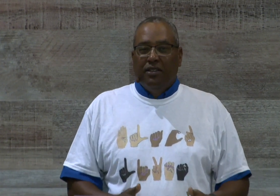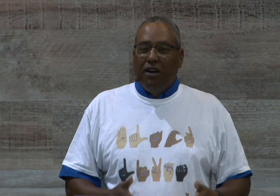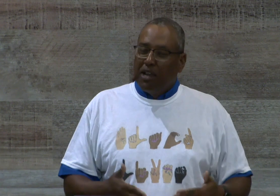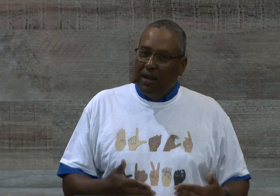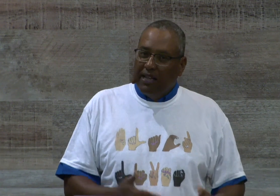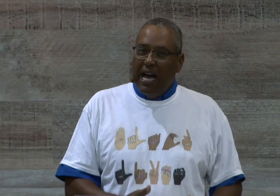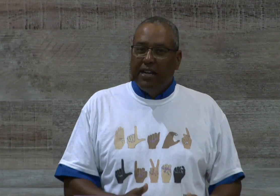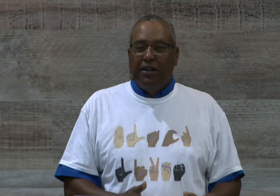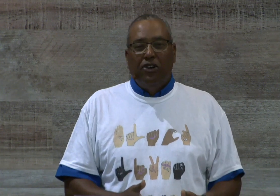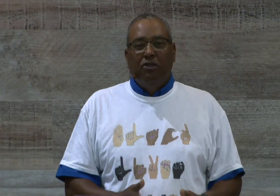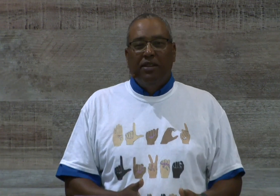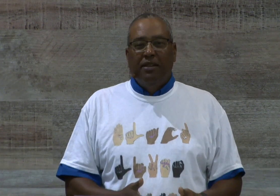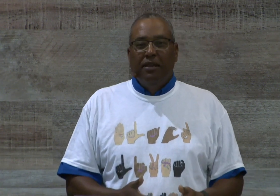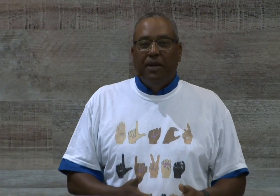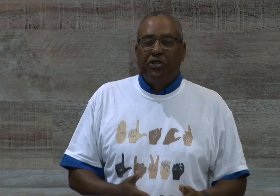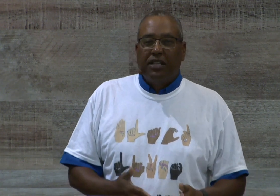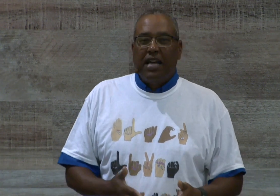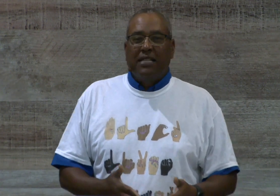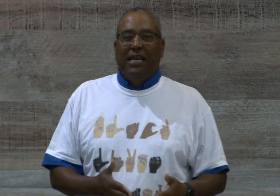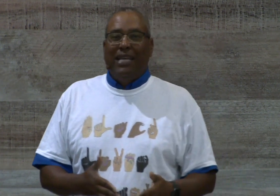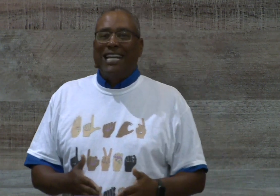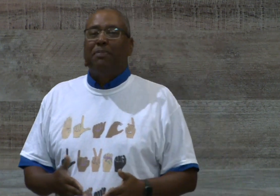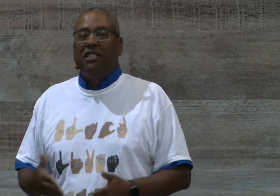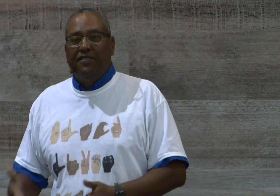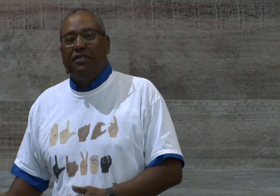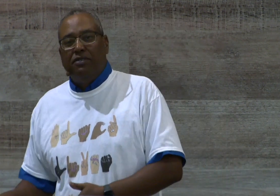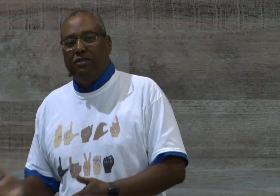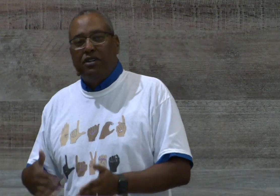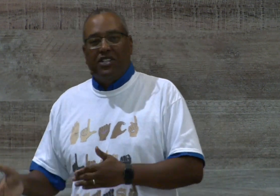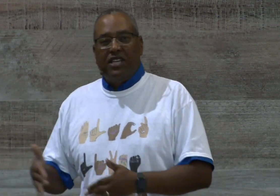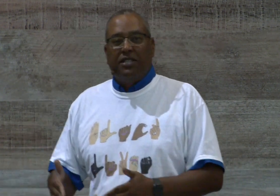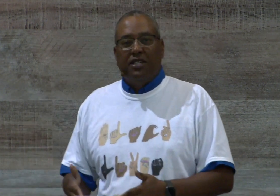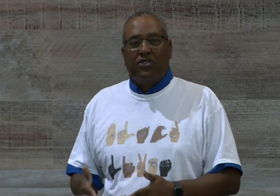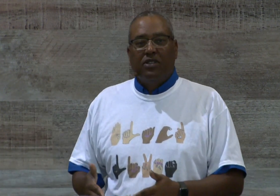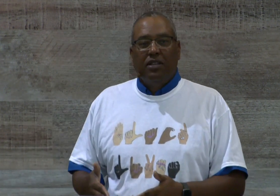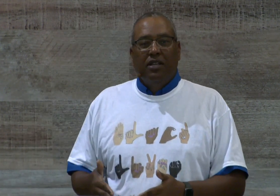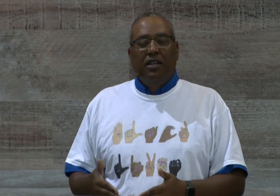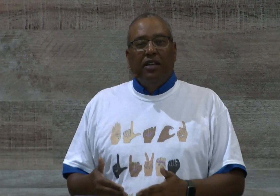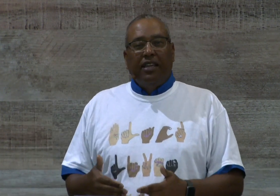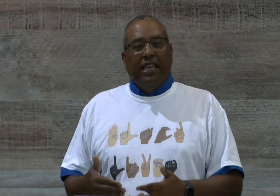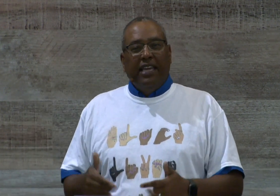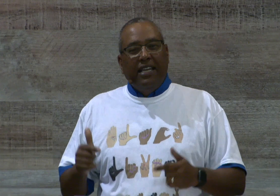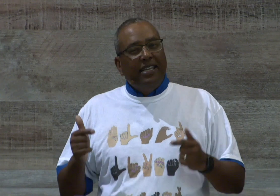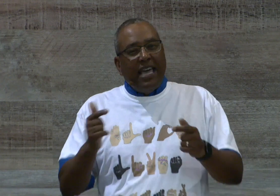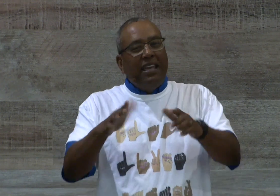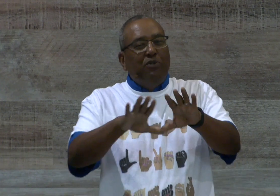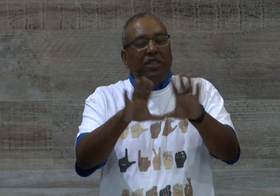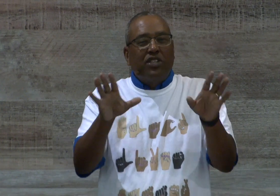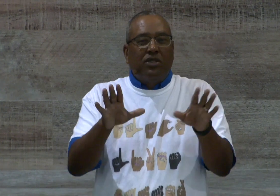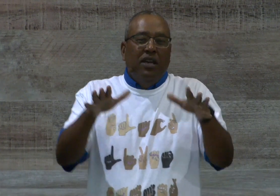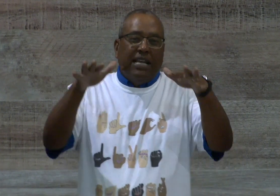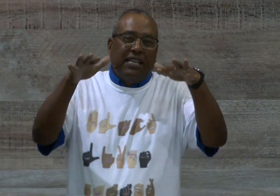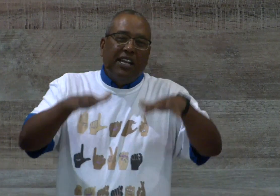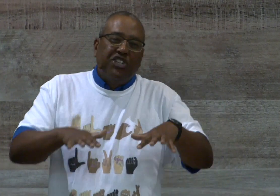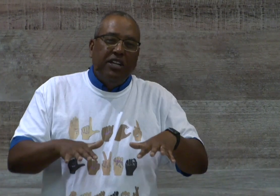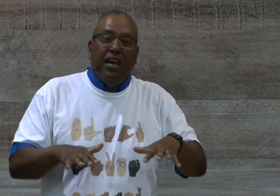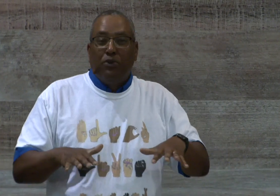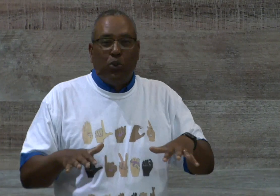talking about God in a home and make sure that God's not expletive on a sentence. Yeah, and with this, as God has shut down the world